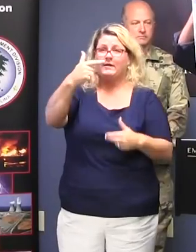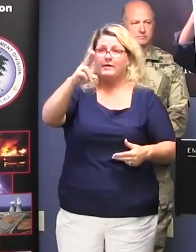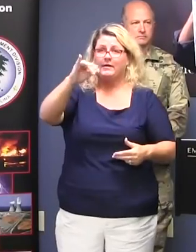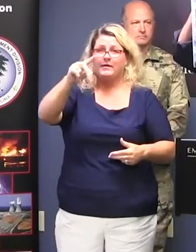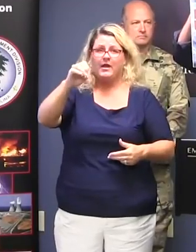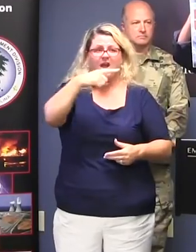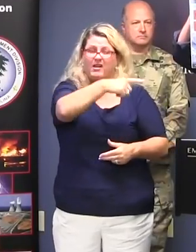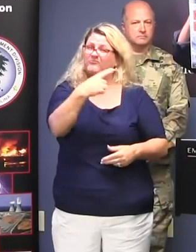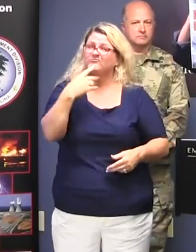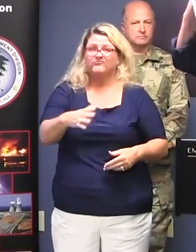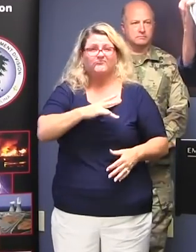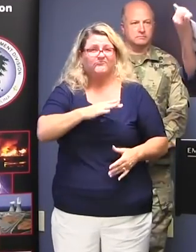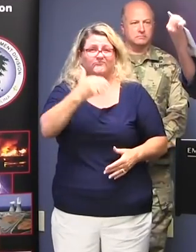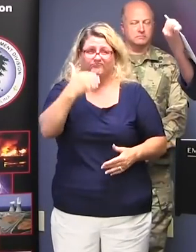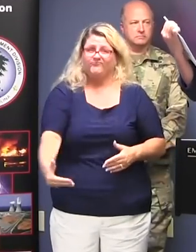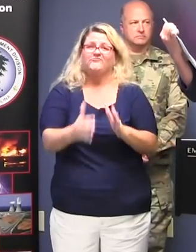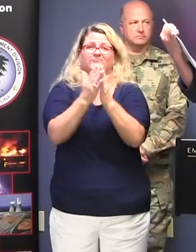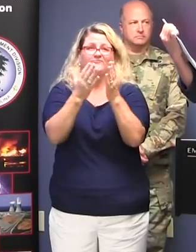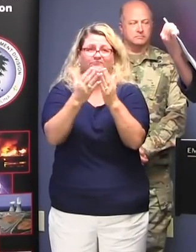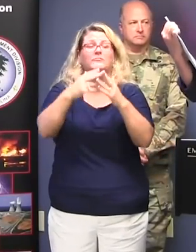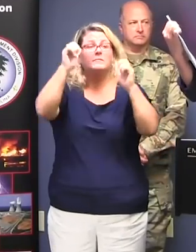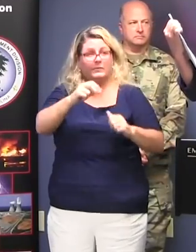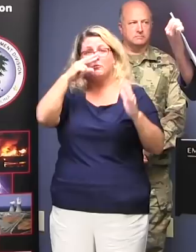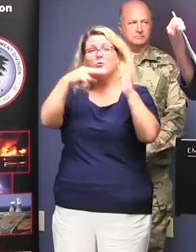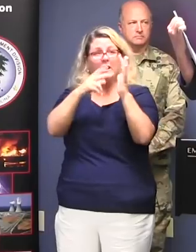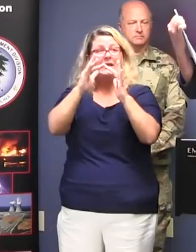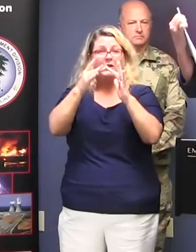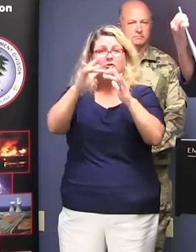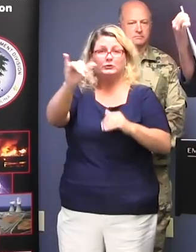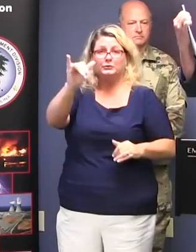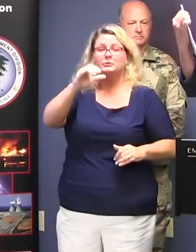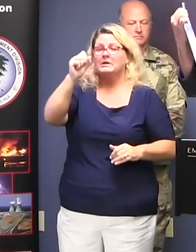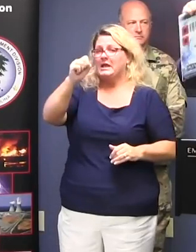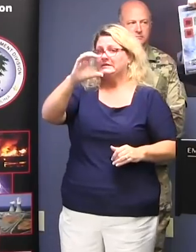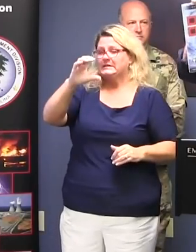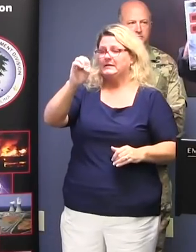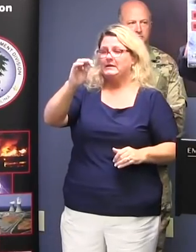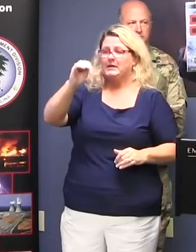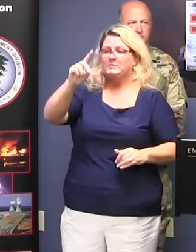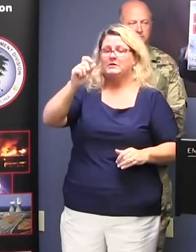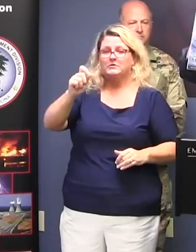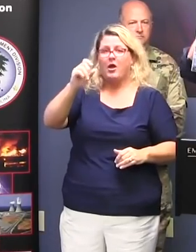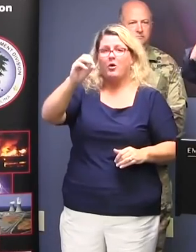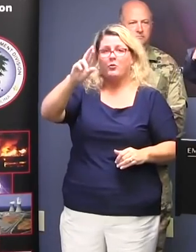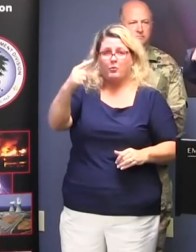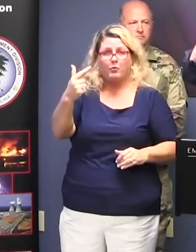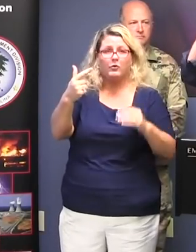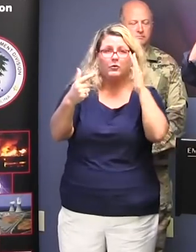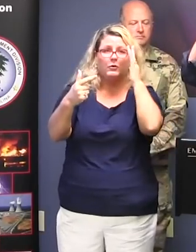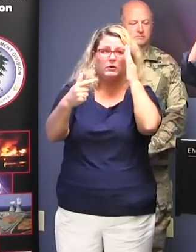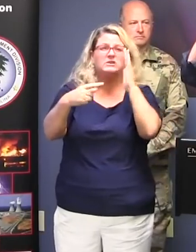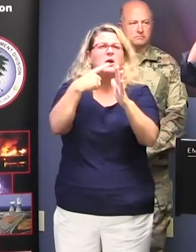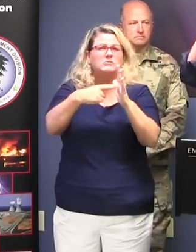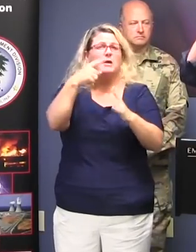is about as good as it gets. It's online at scmd.org, and in some places you